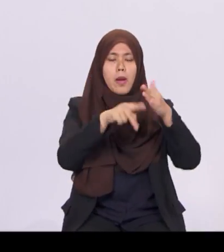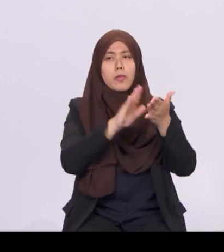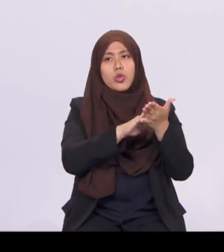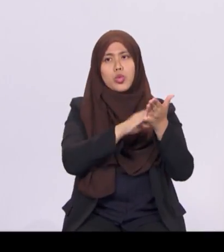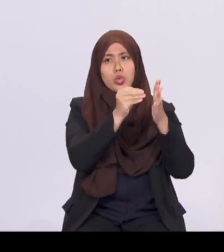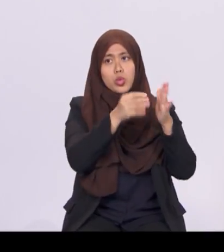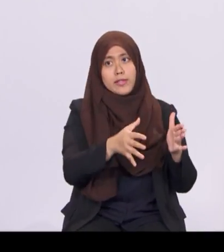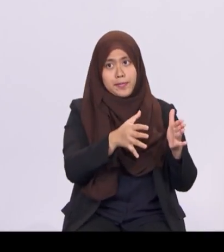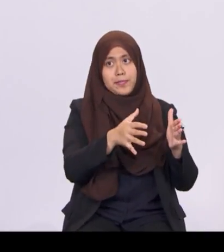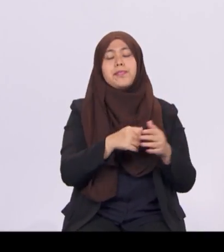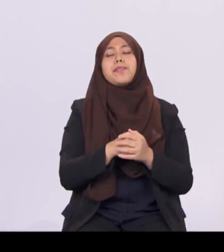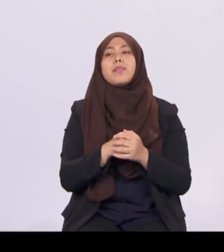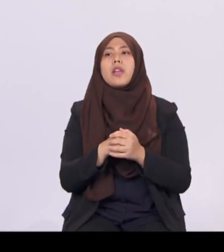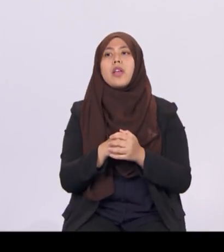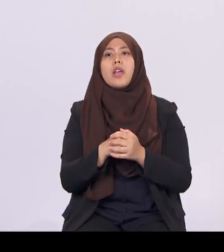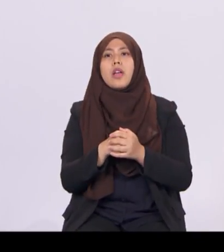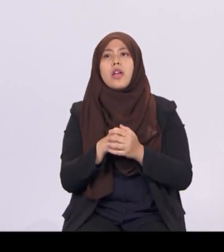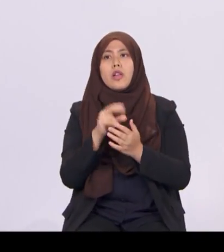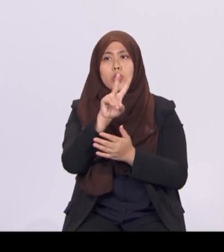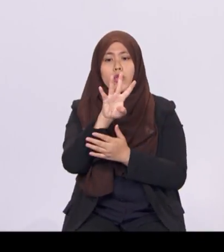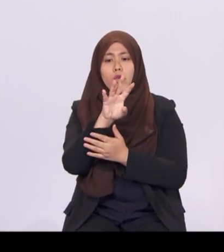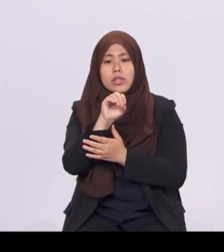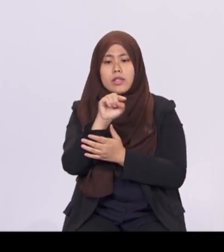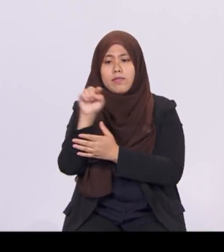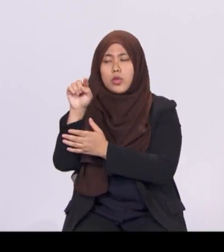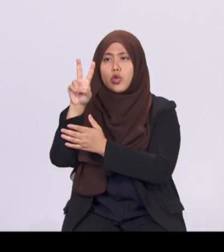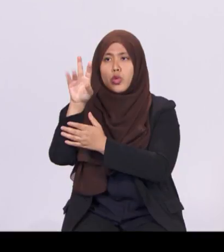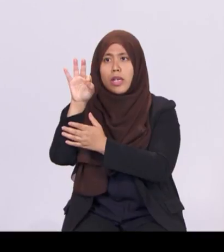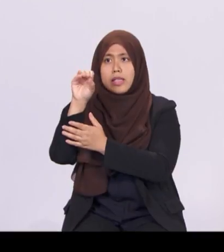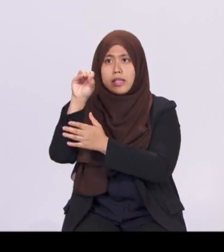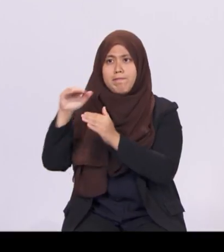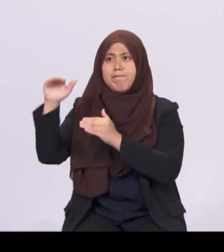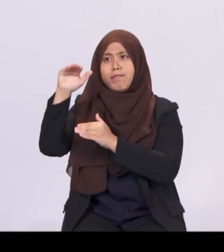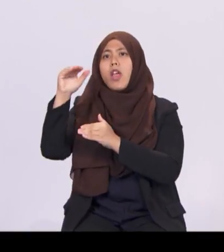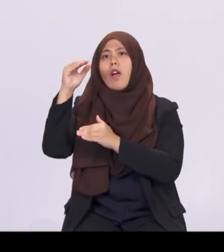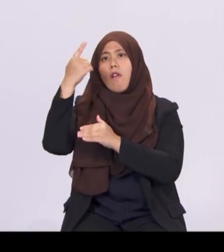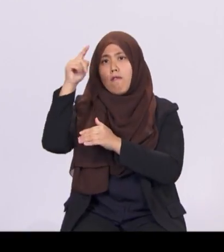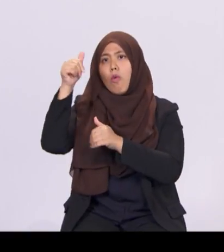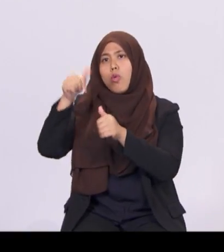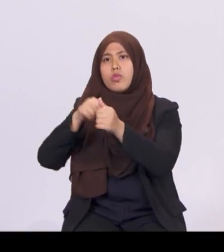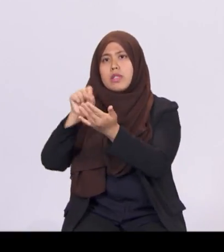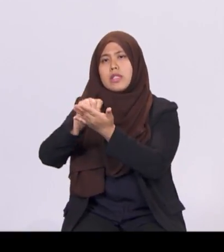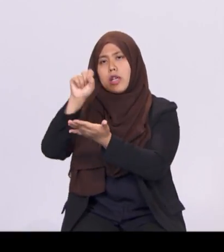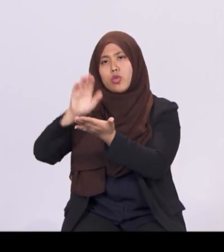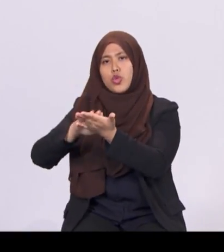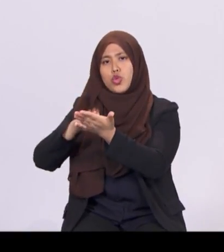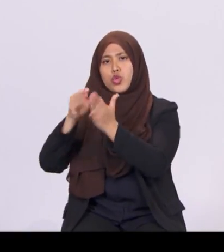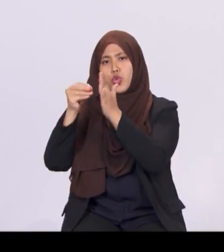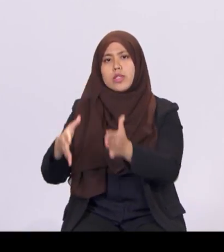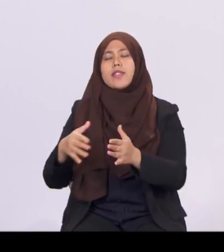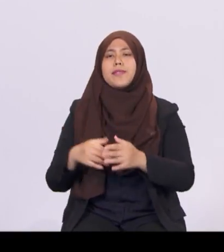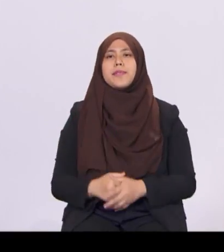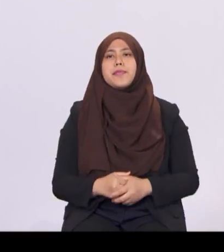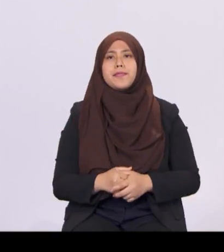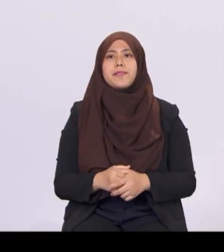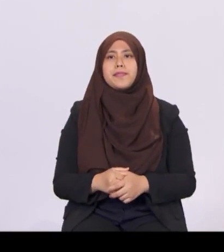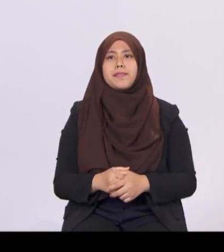and from $240 to $290 for each secondary school student. This will take